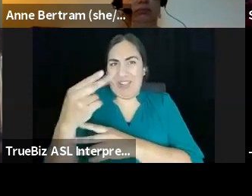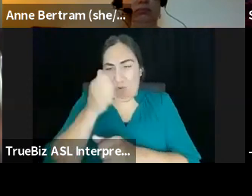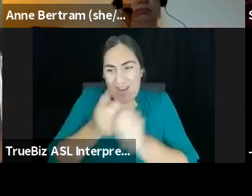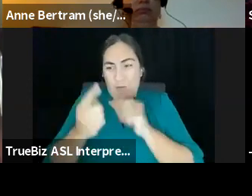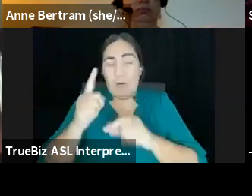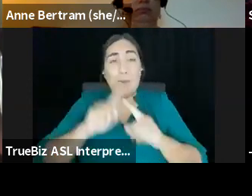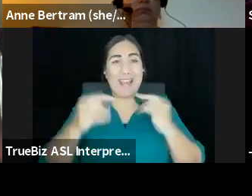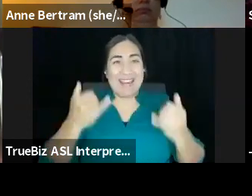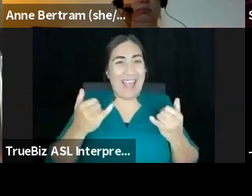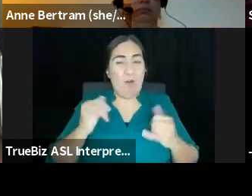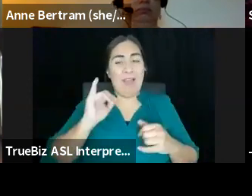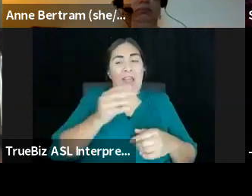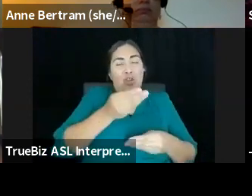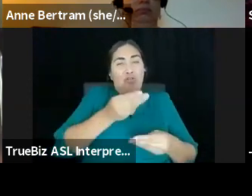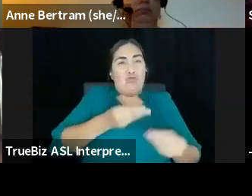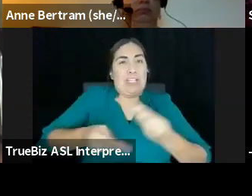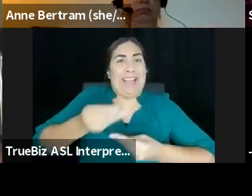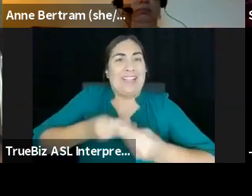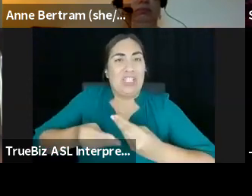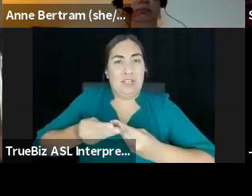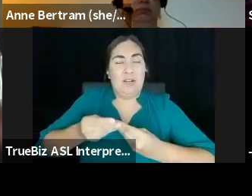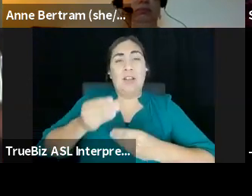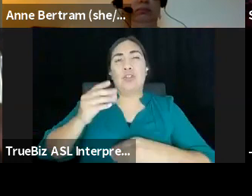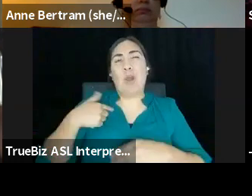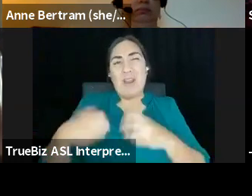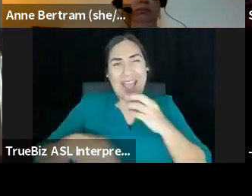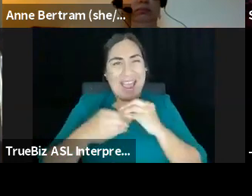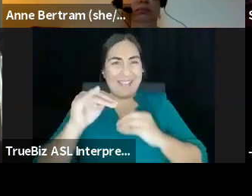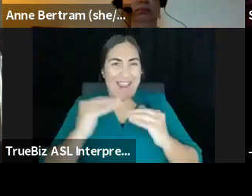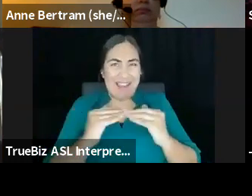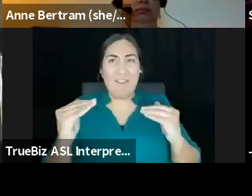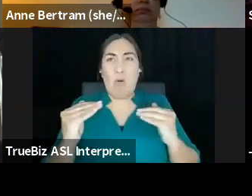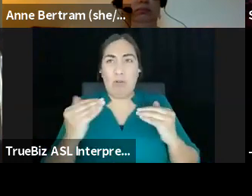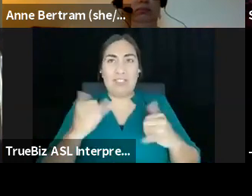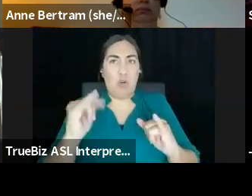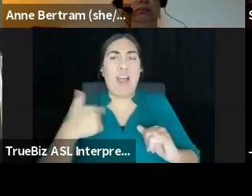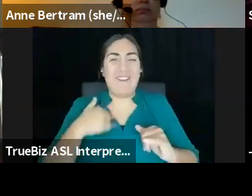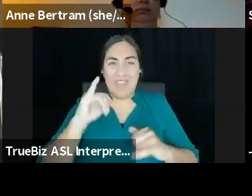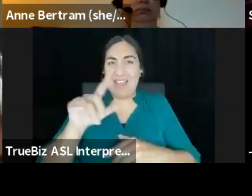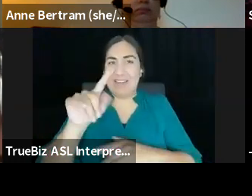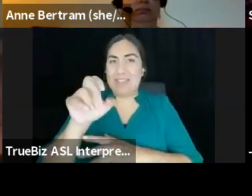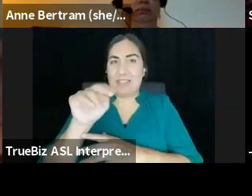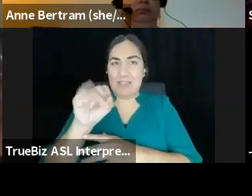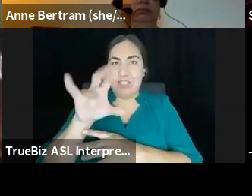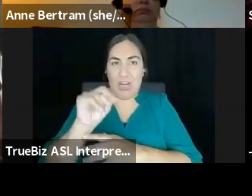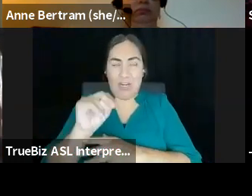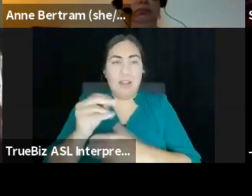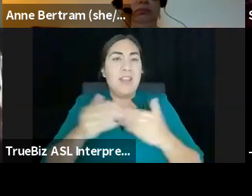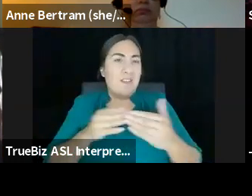So I just wanted to like add that level that like, there's still a tension there, even if like, even if there's like really strong relational